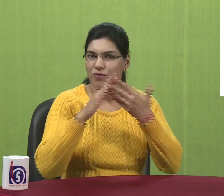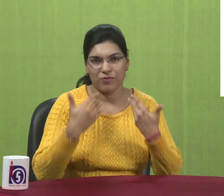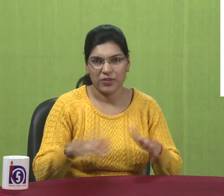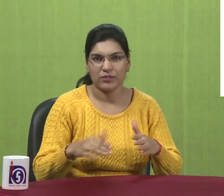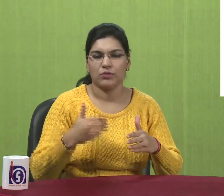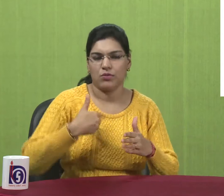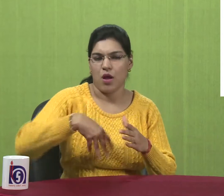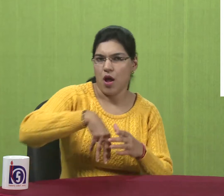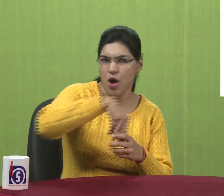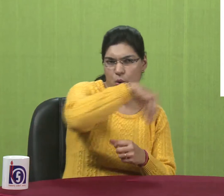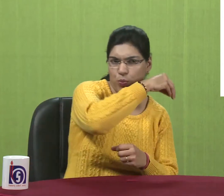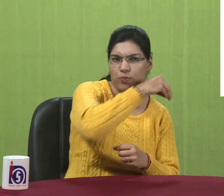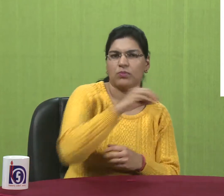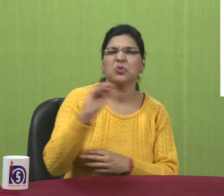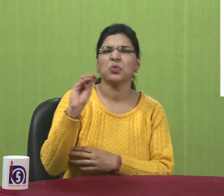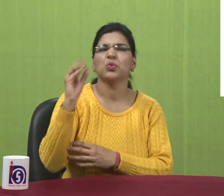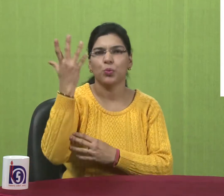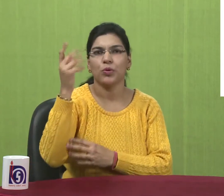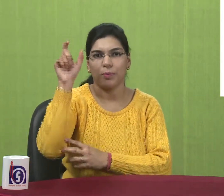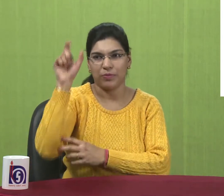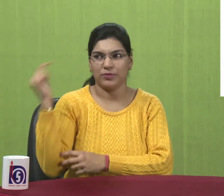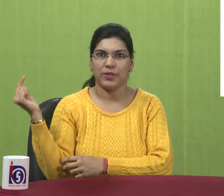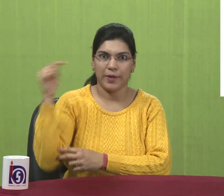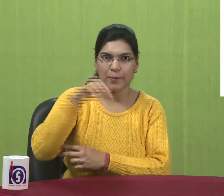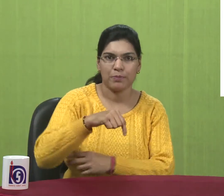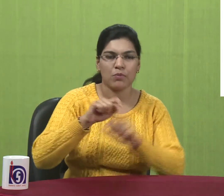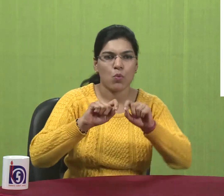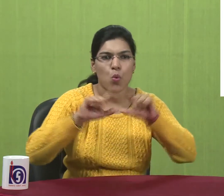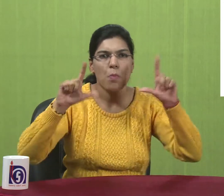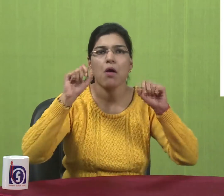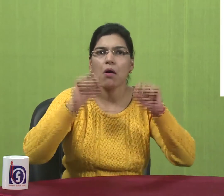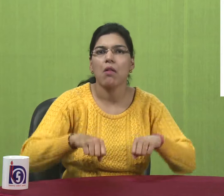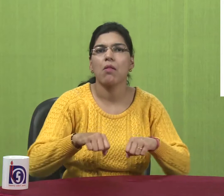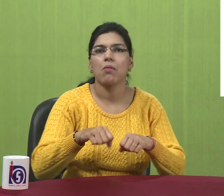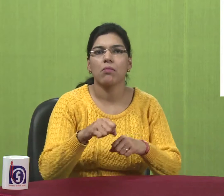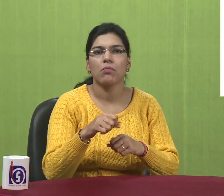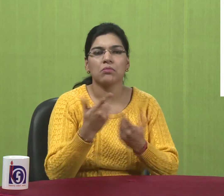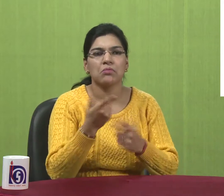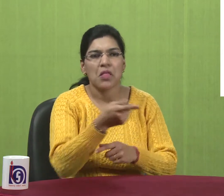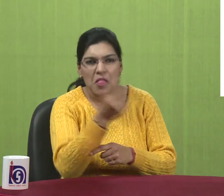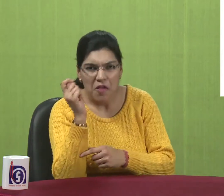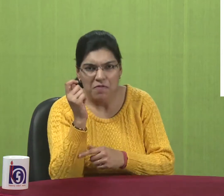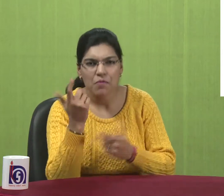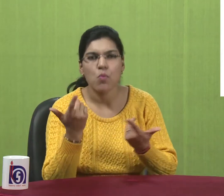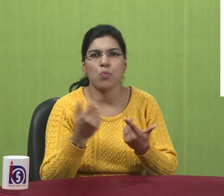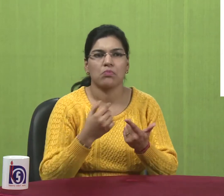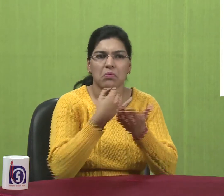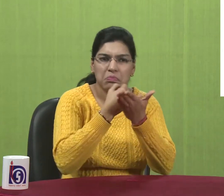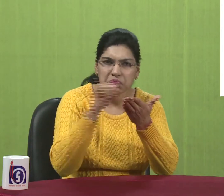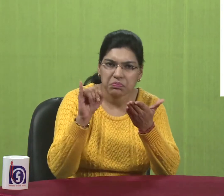private computer. So whenever you are out someone else cannot use your computer. You can